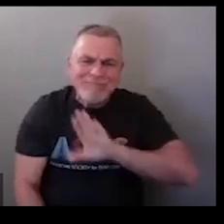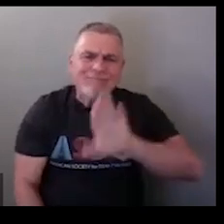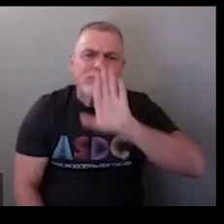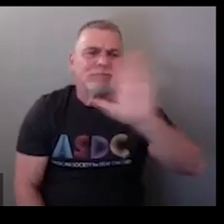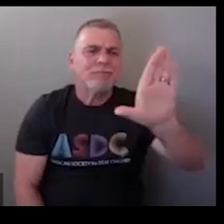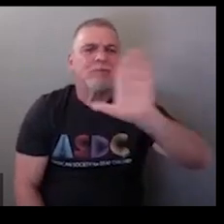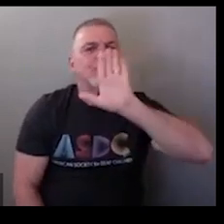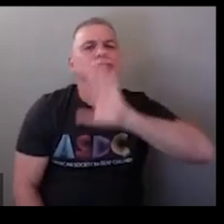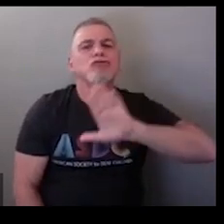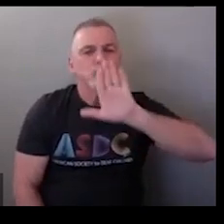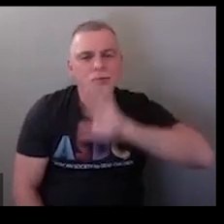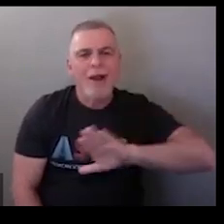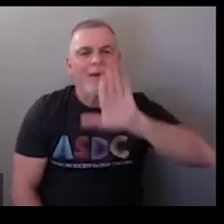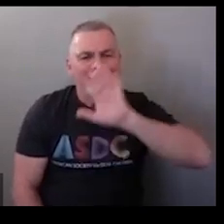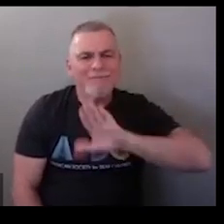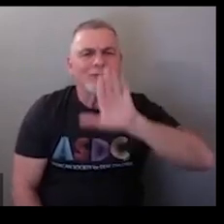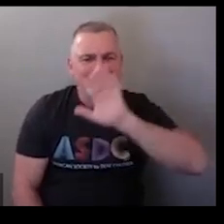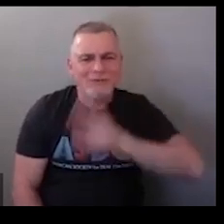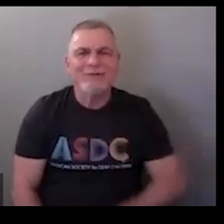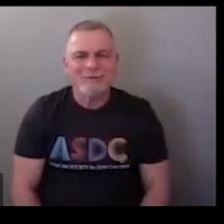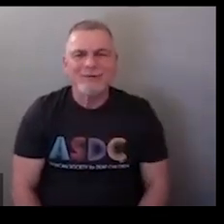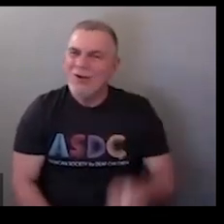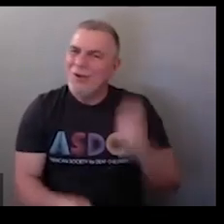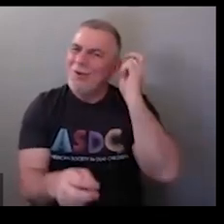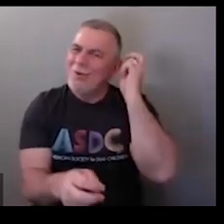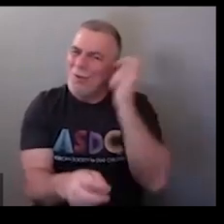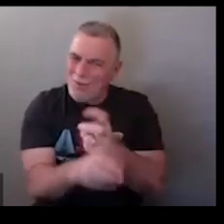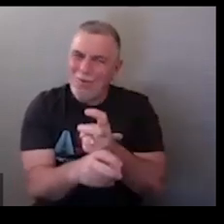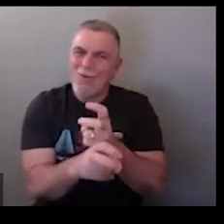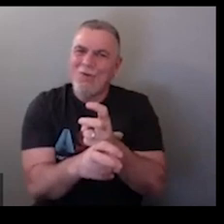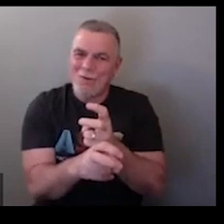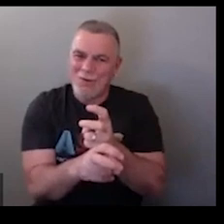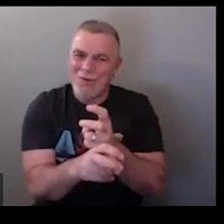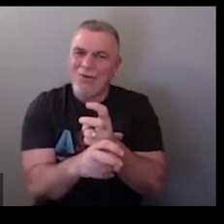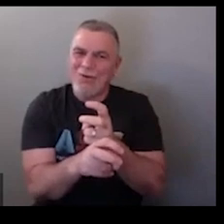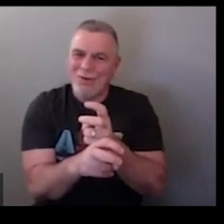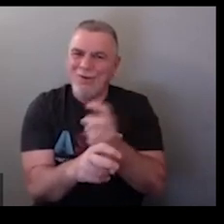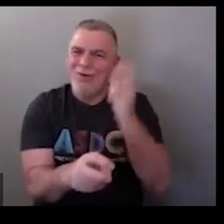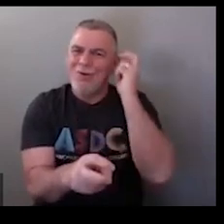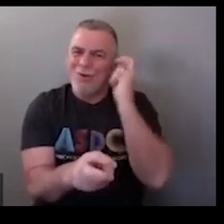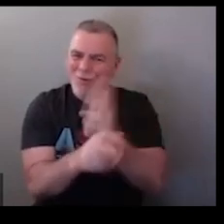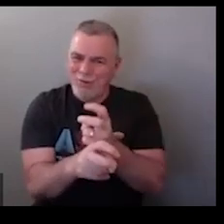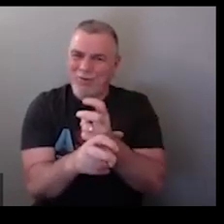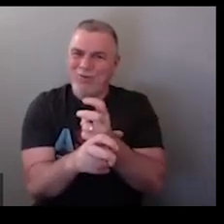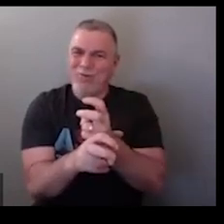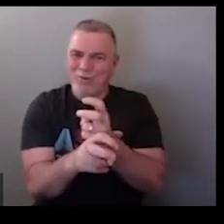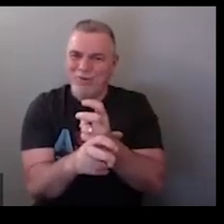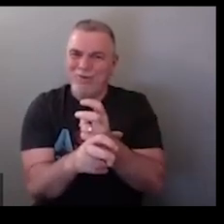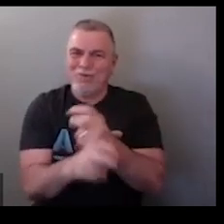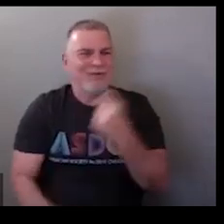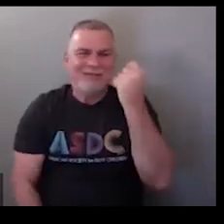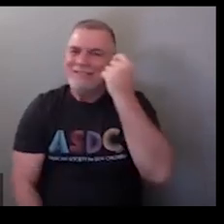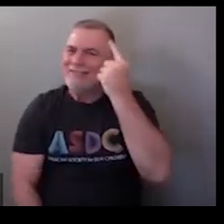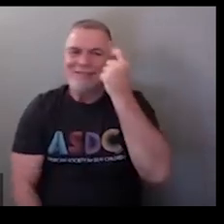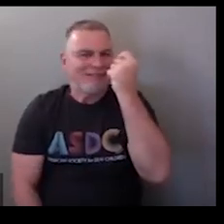you know this is frustrated so frustrated because something is hard or